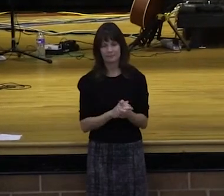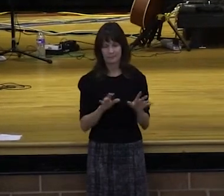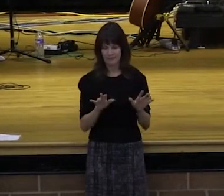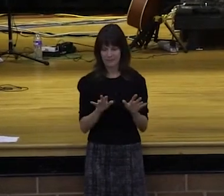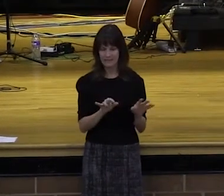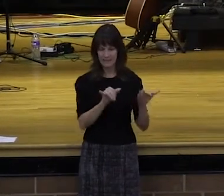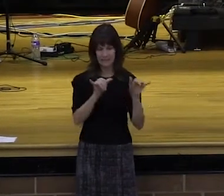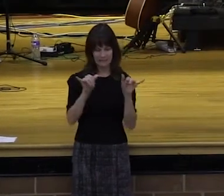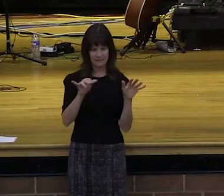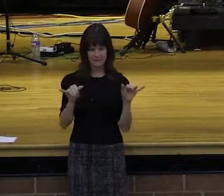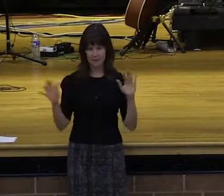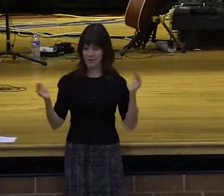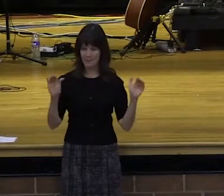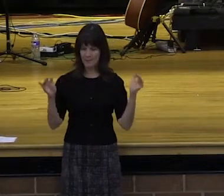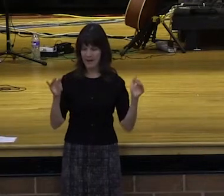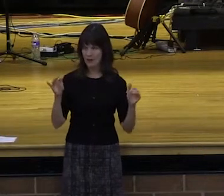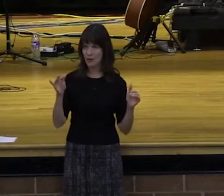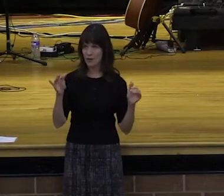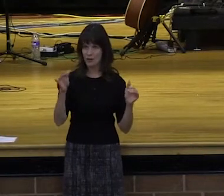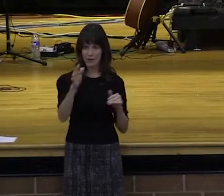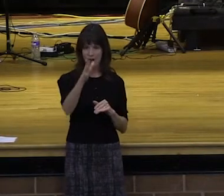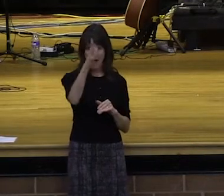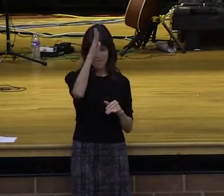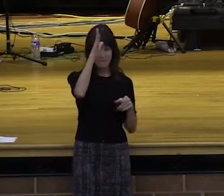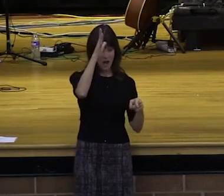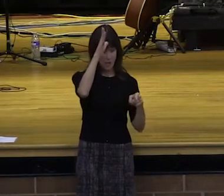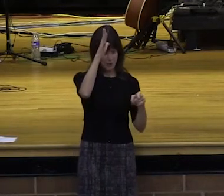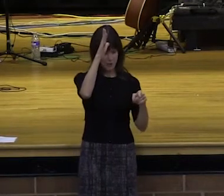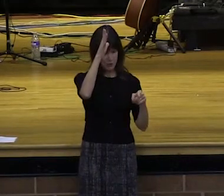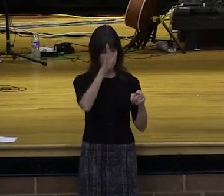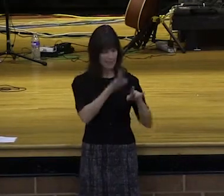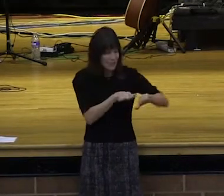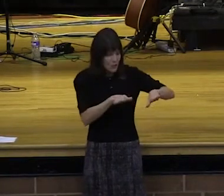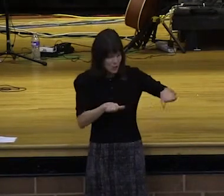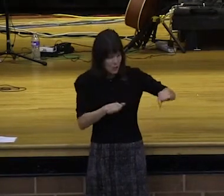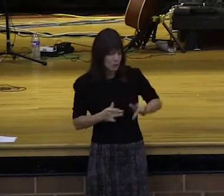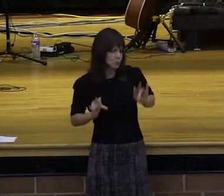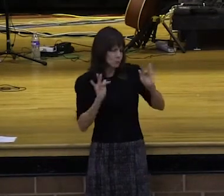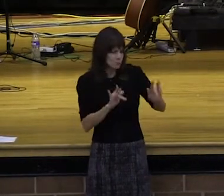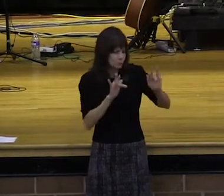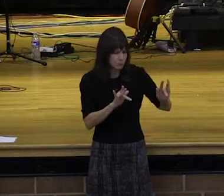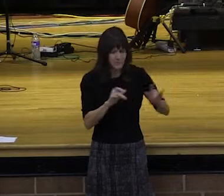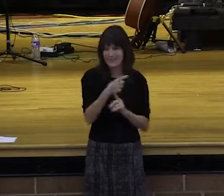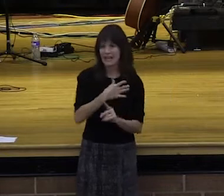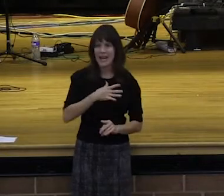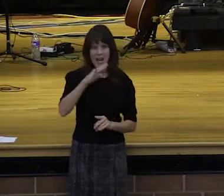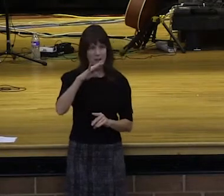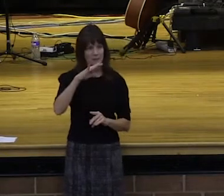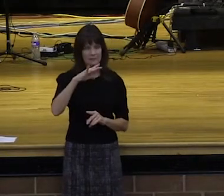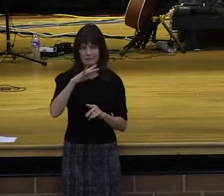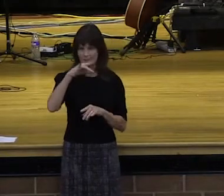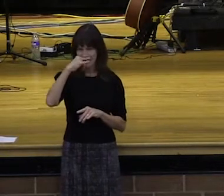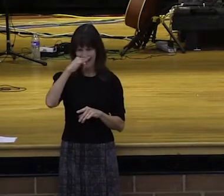of Christ. Just as a father has compassion on his children. Man, I love my kids. I have so much love and compassion